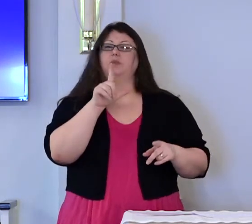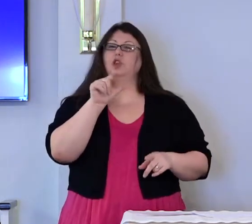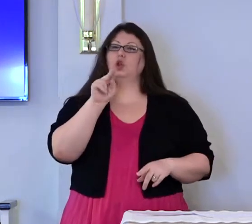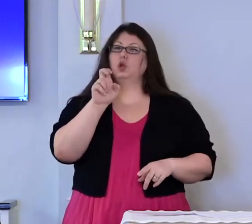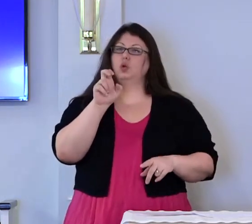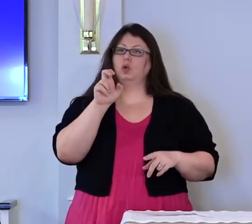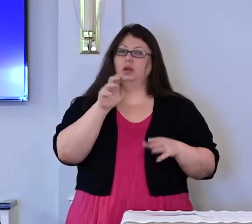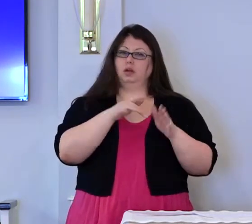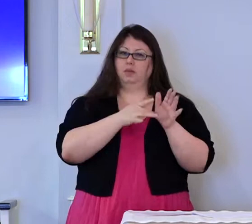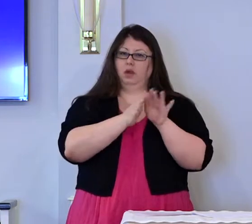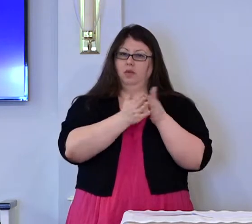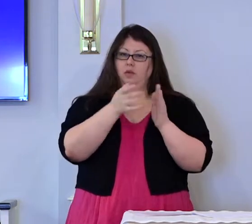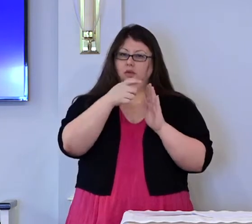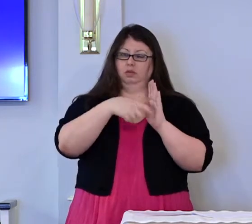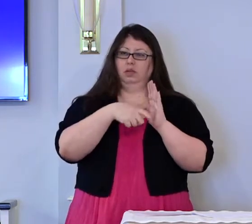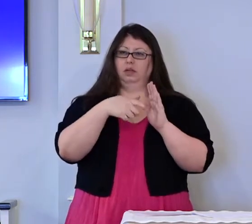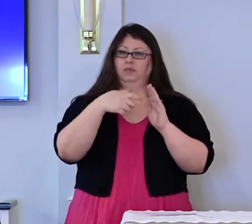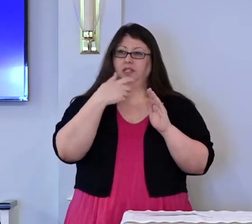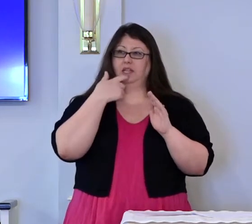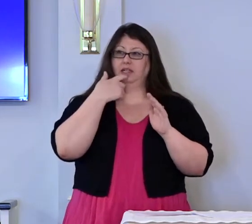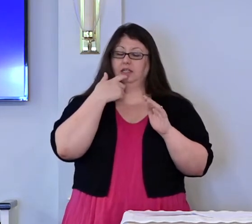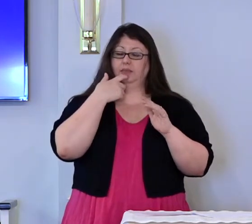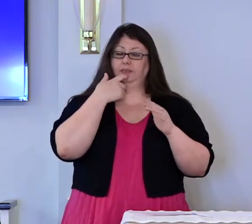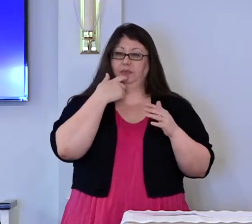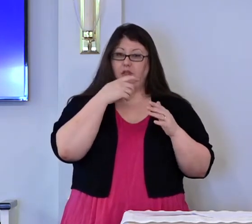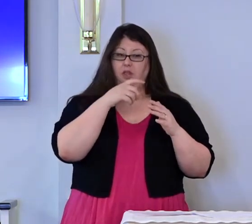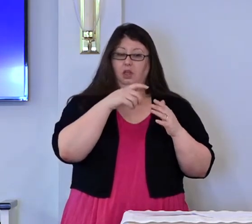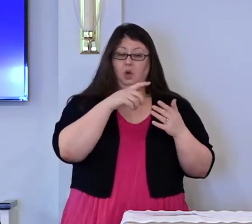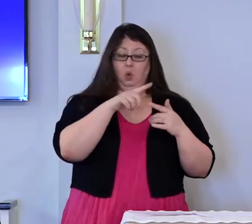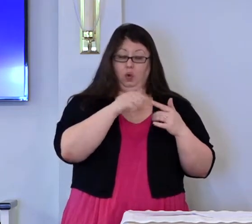us that having finished these temptations,